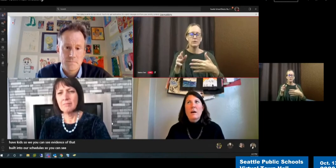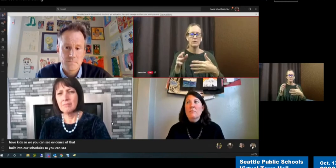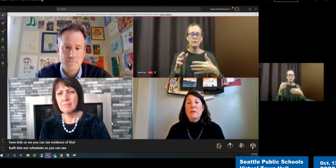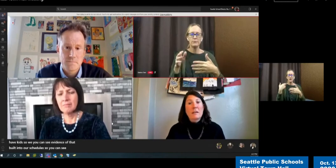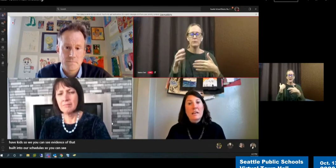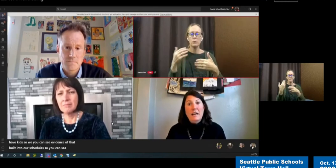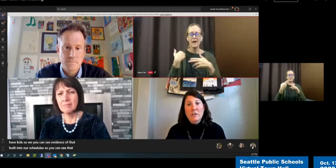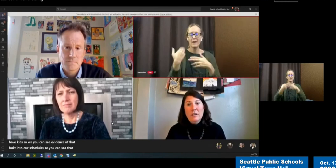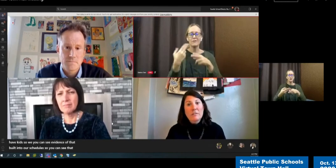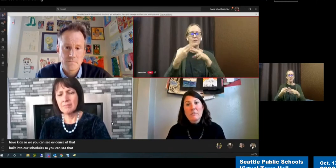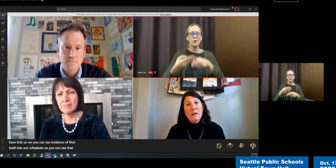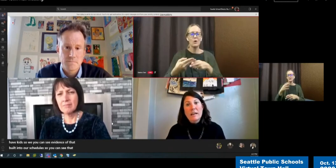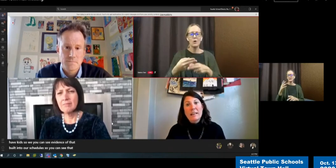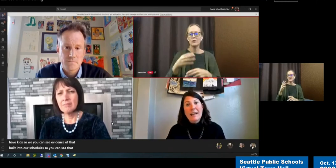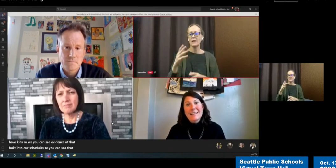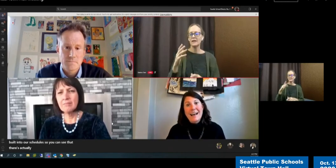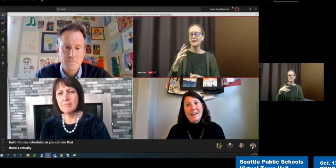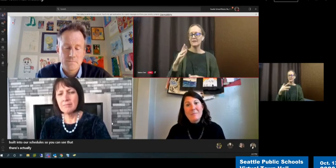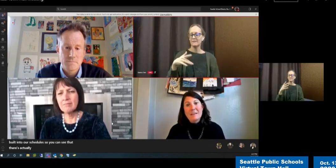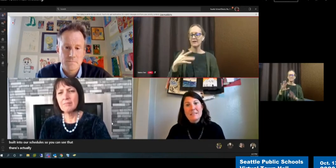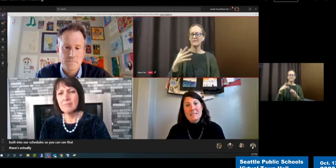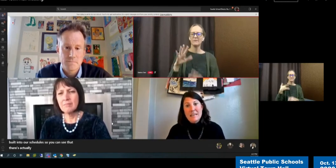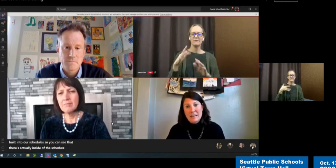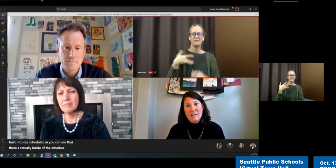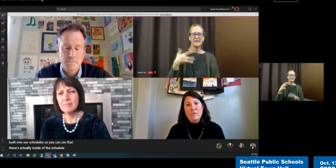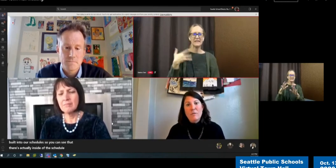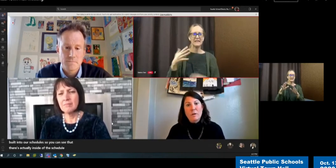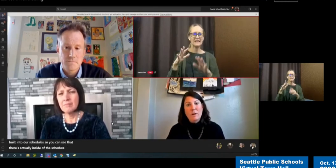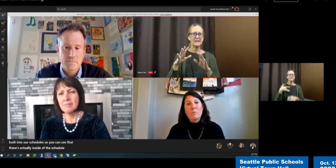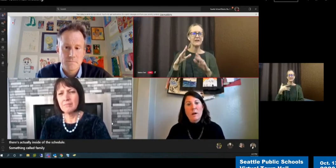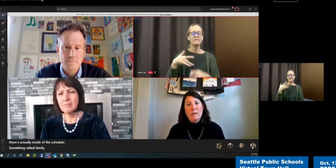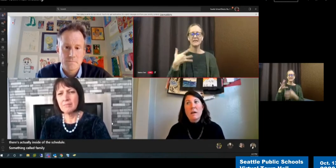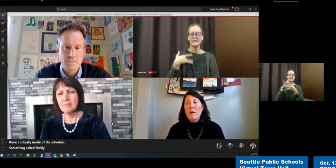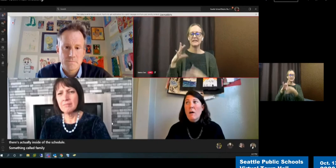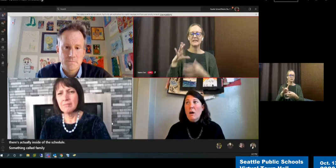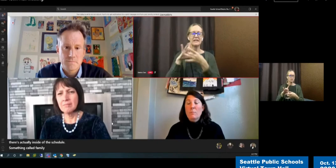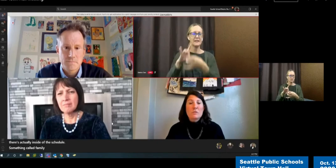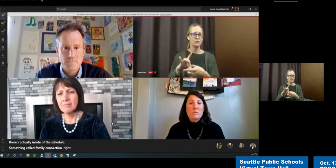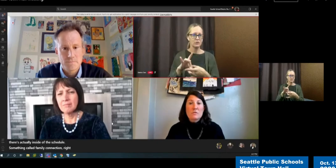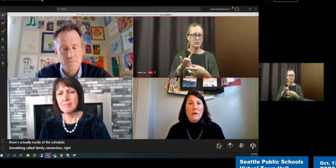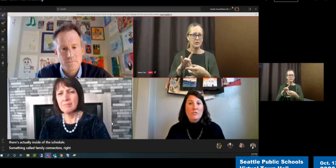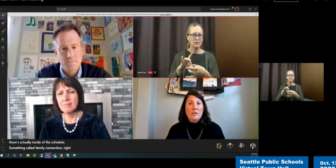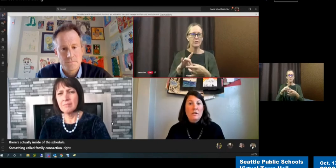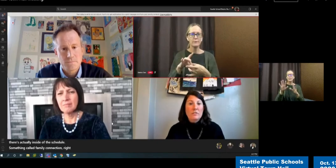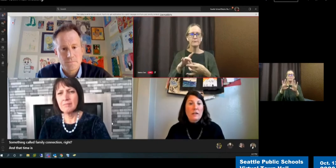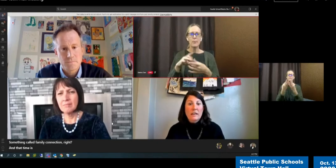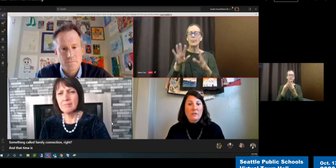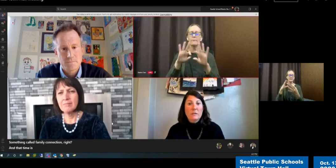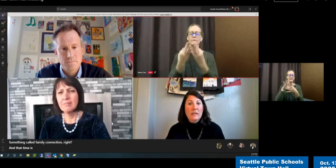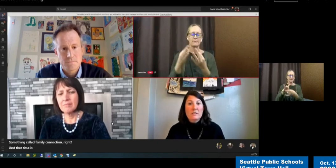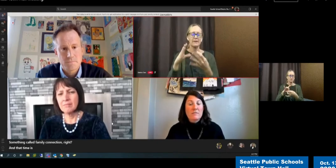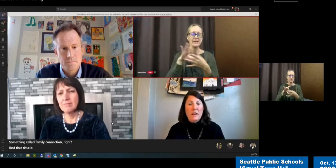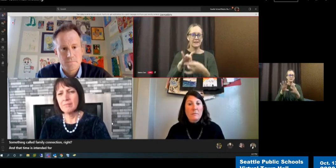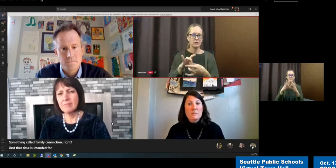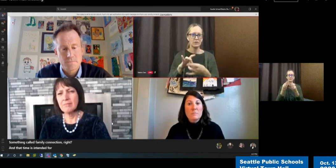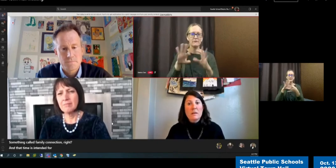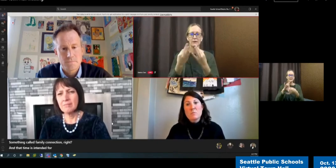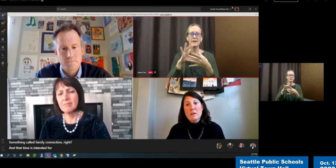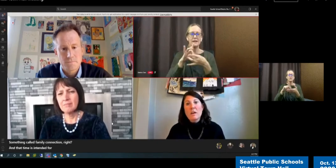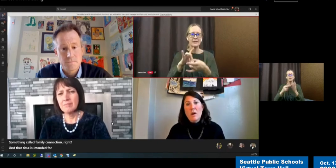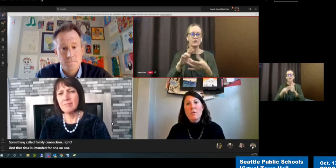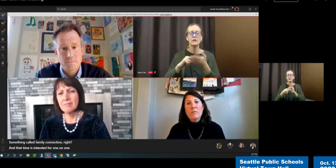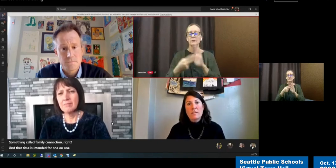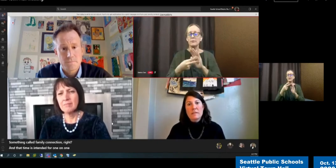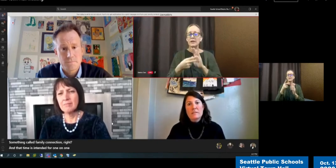family connection, right? And that time is intended for one-on-one opportunities for educators to connect with kids and families because